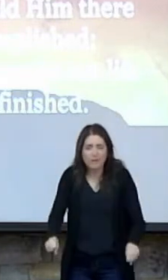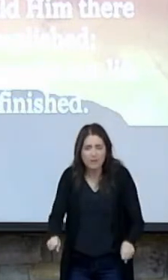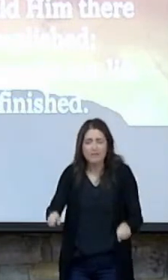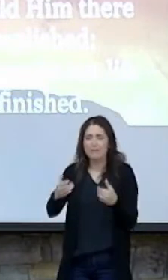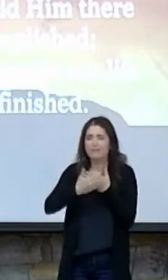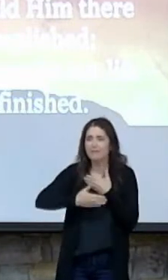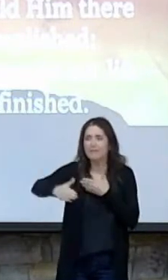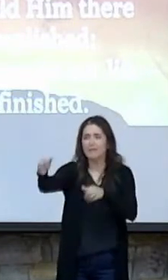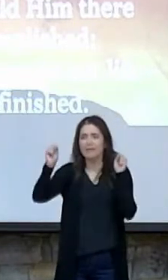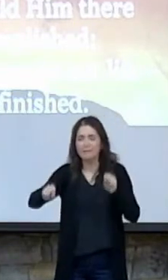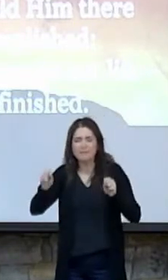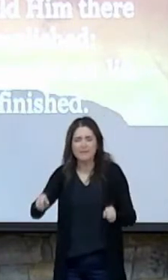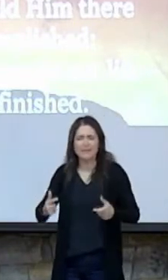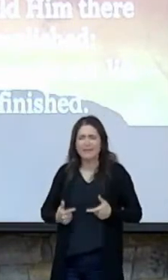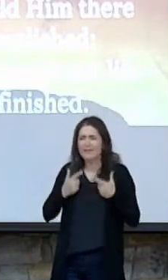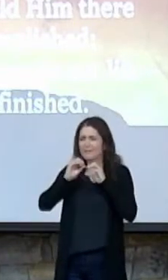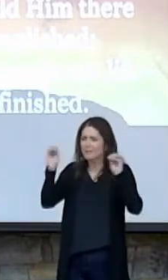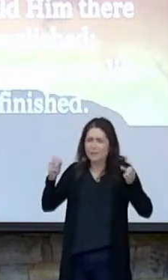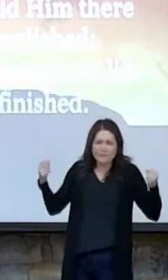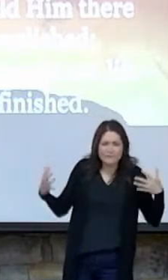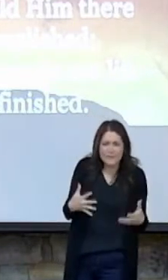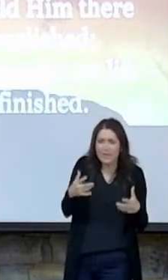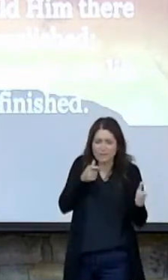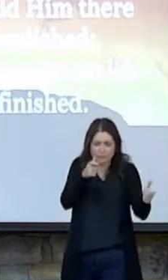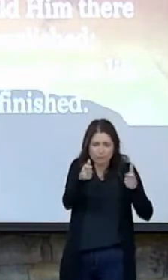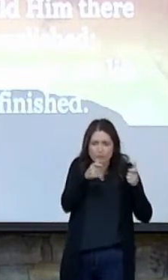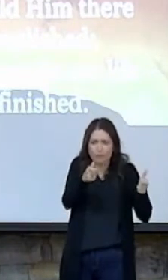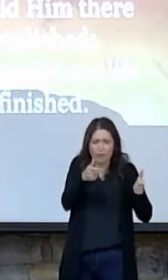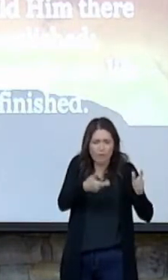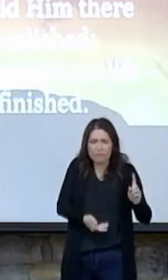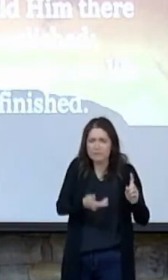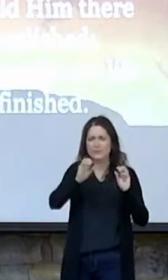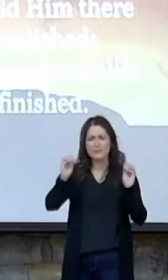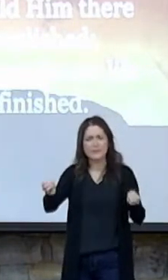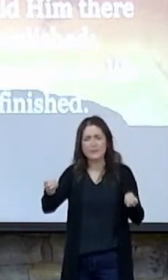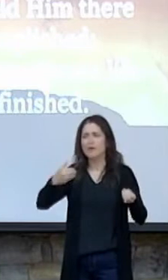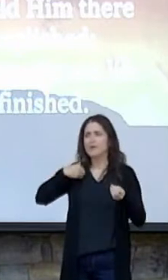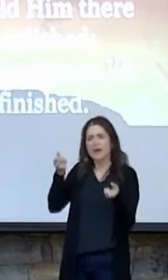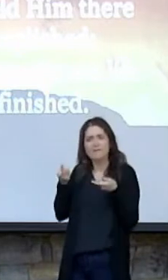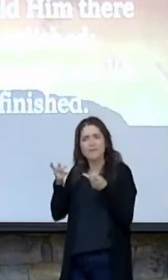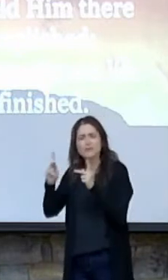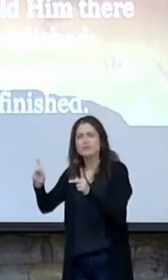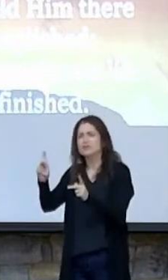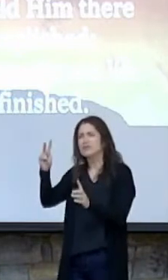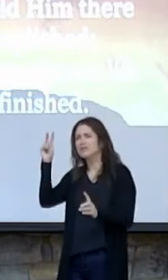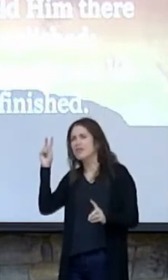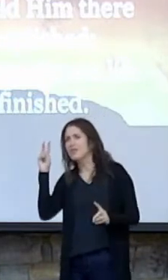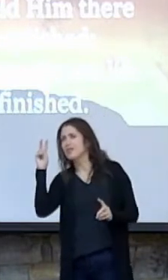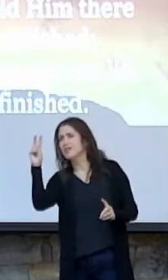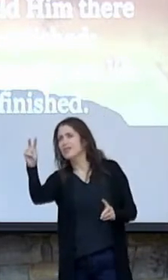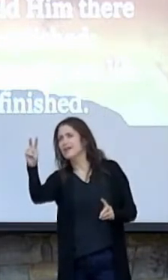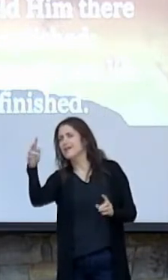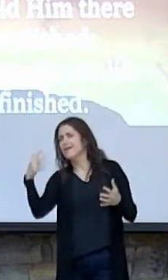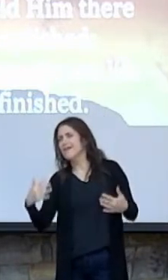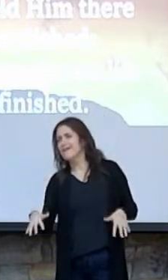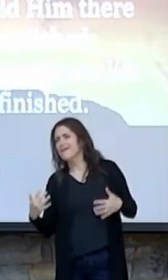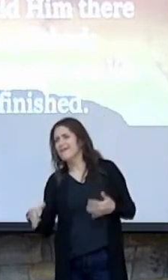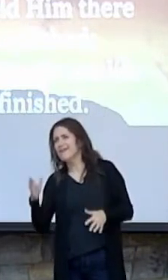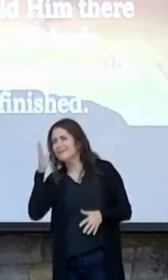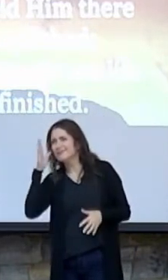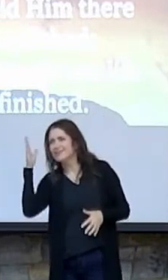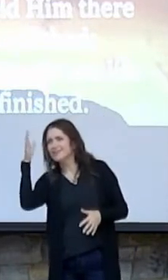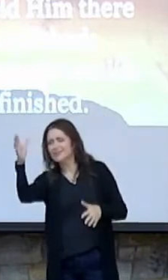without fear controlling us. That we have the opportunity to look to a future and a hope